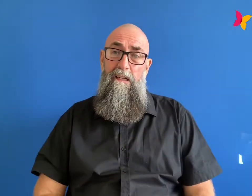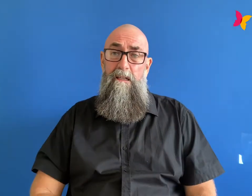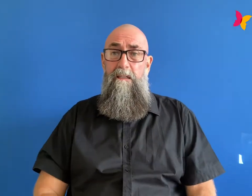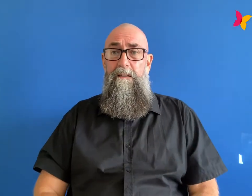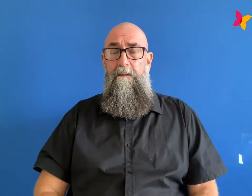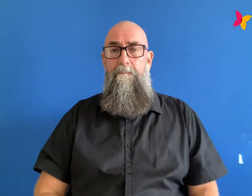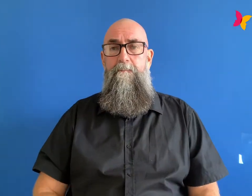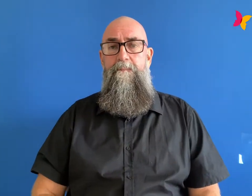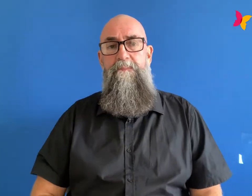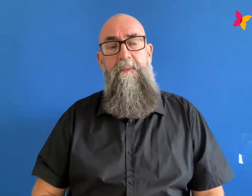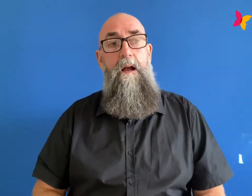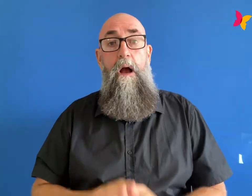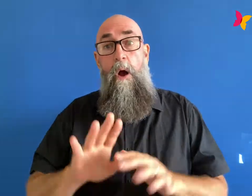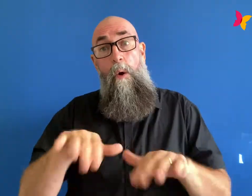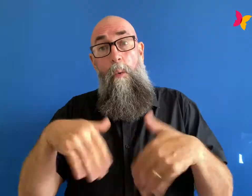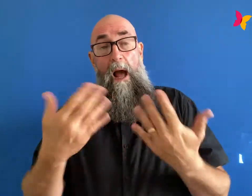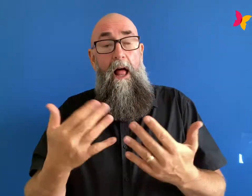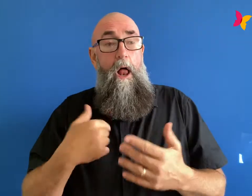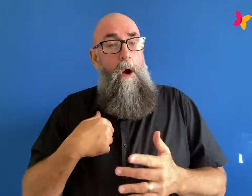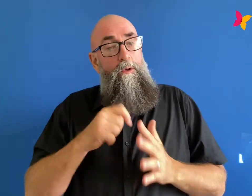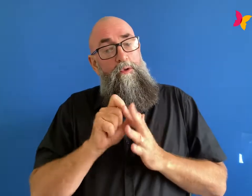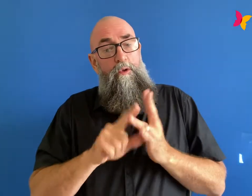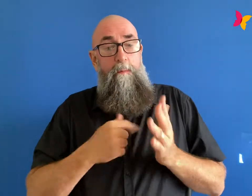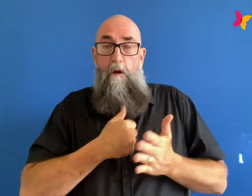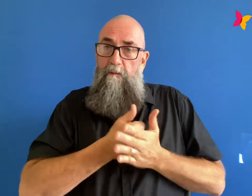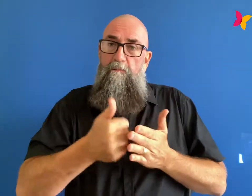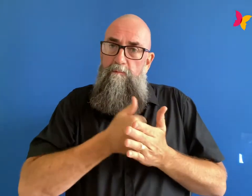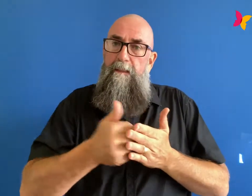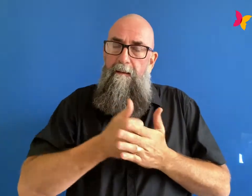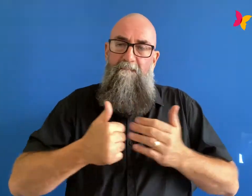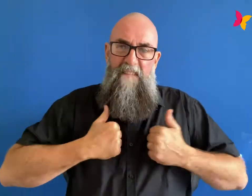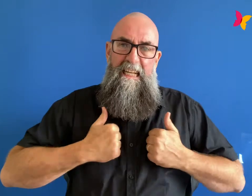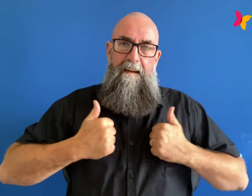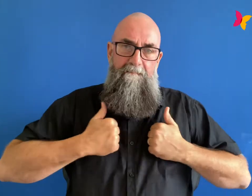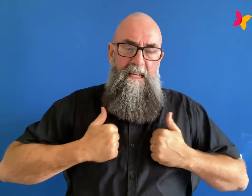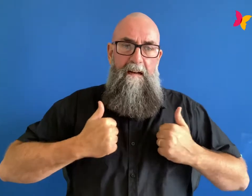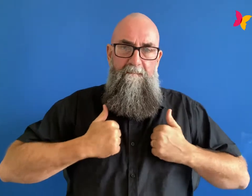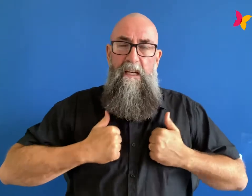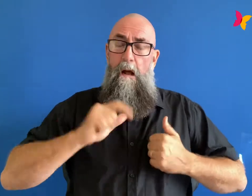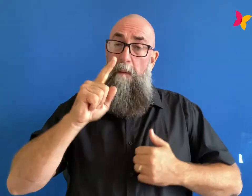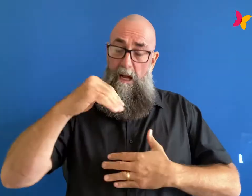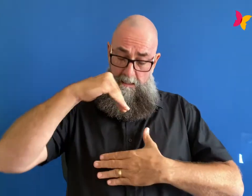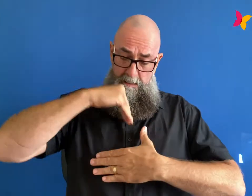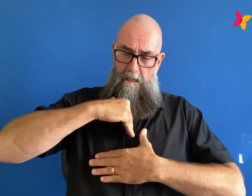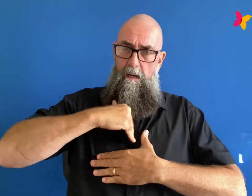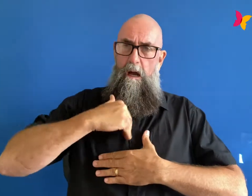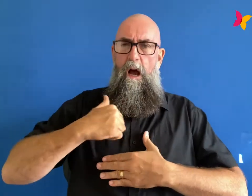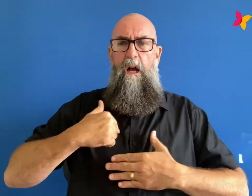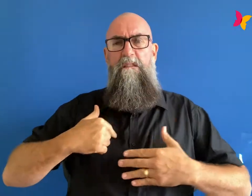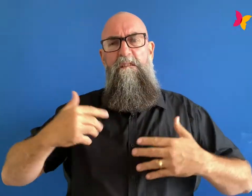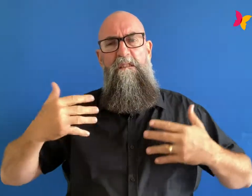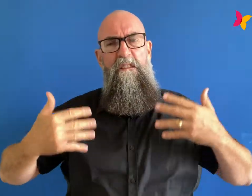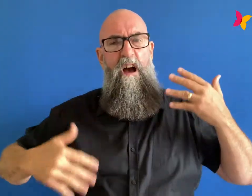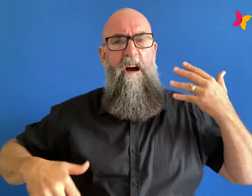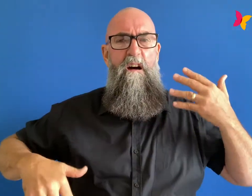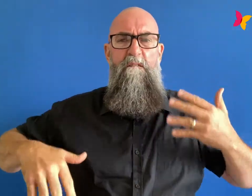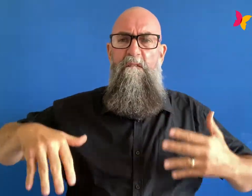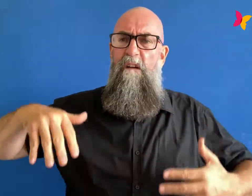well i was doing my usual workout and i was in so much pain my muscles were hurting so much because i was